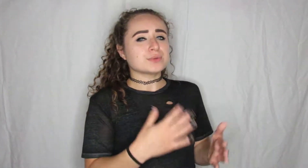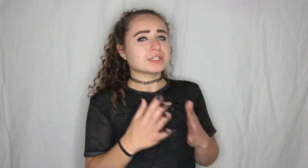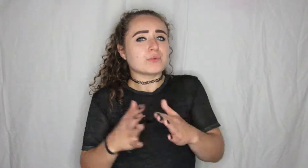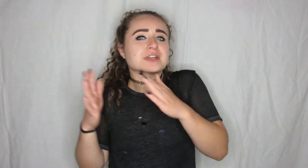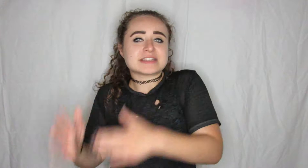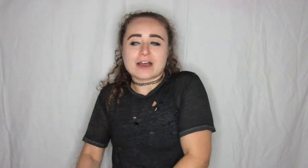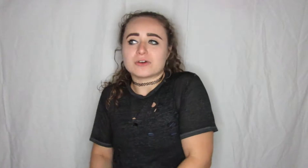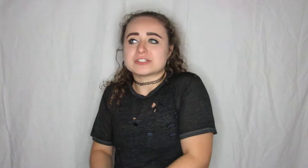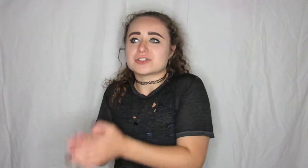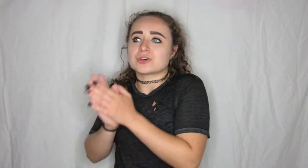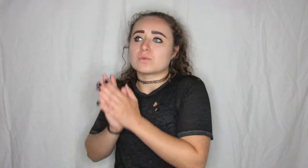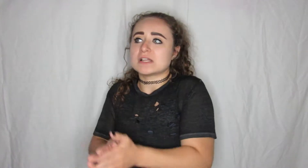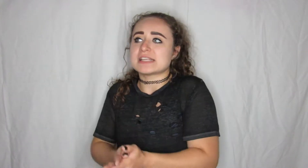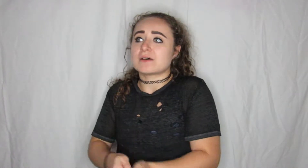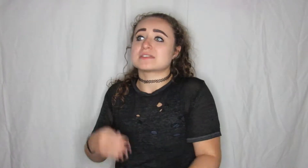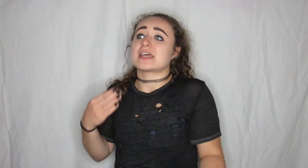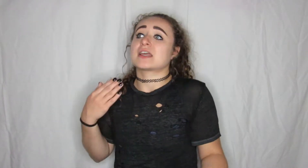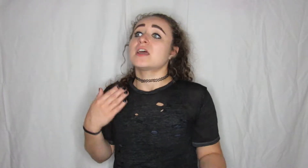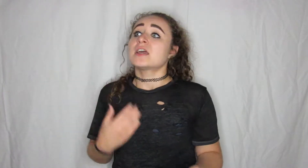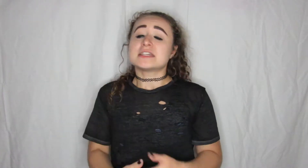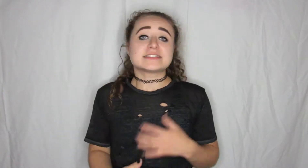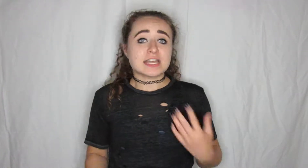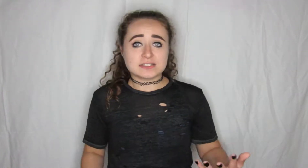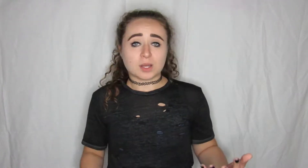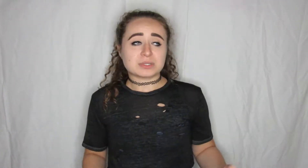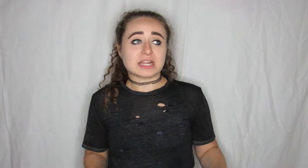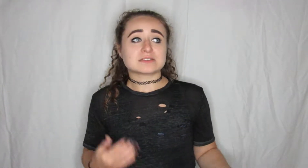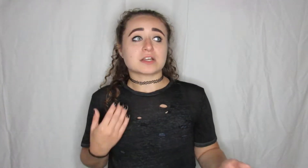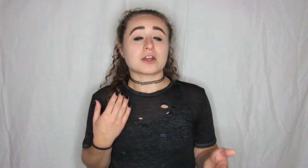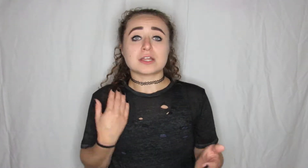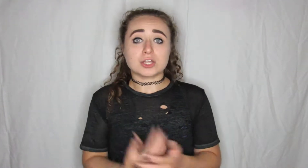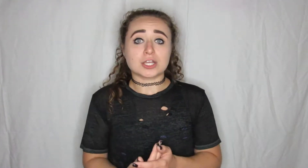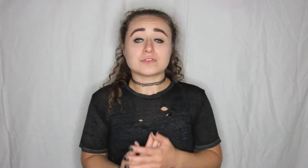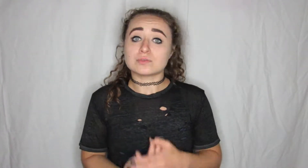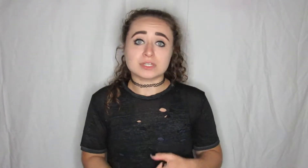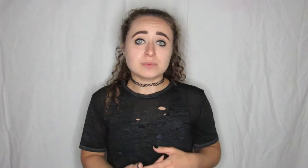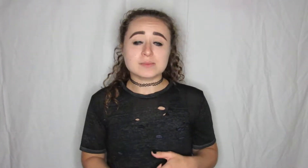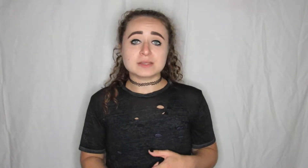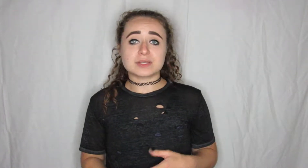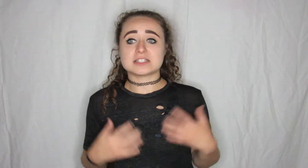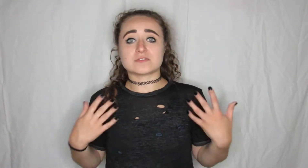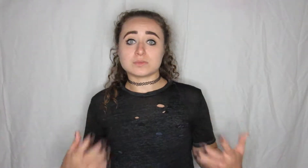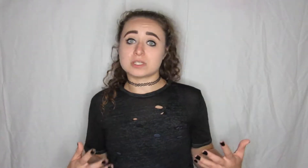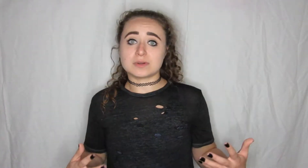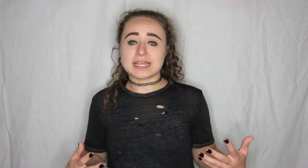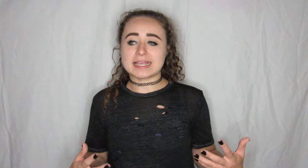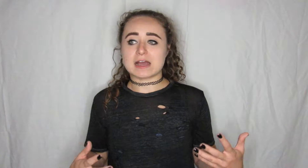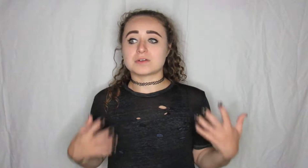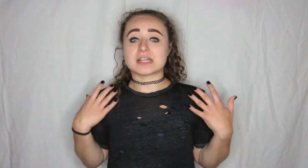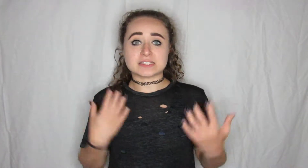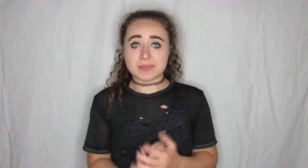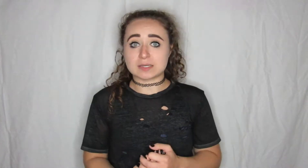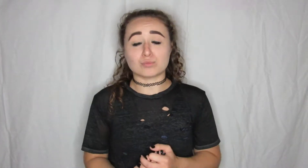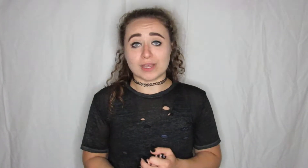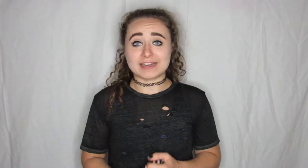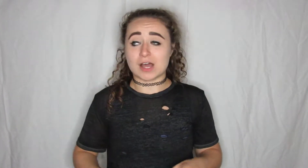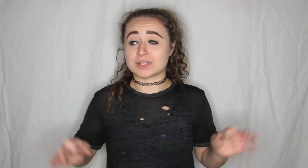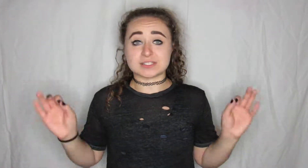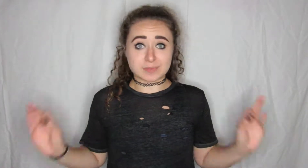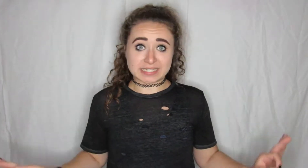really worked out until one day I was like he said something I was like all right look if you really want to make plans if you really want to hang out let's make them right now let's make